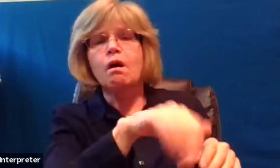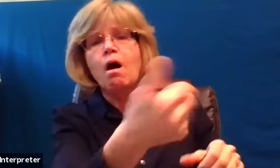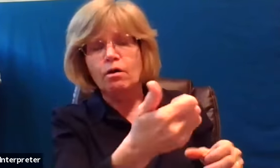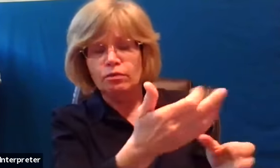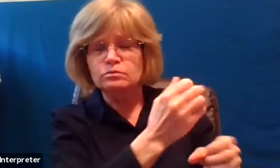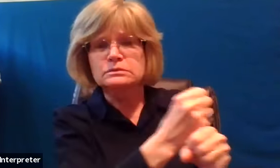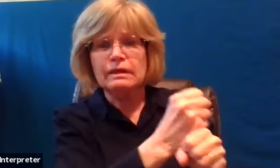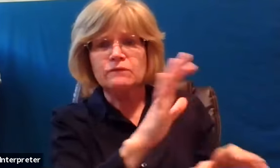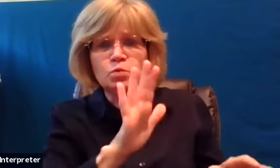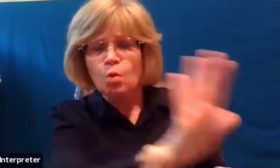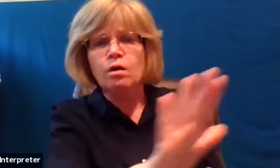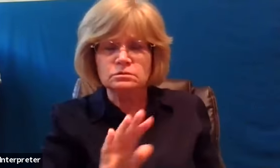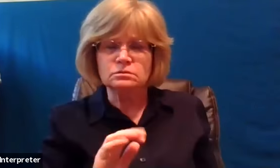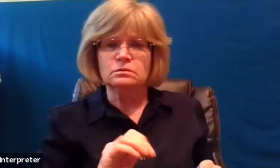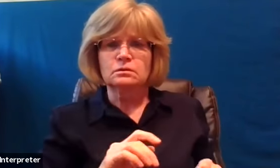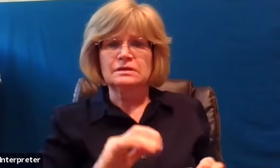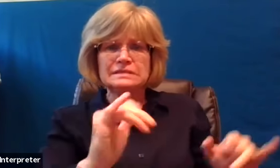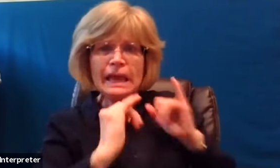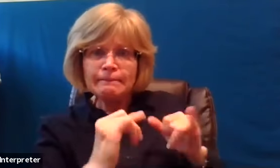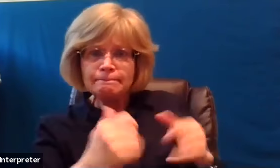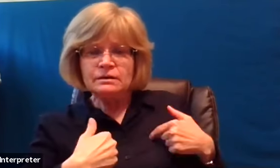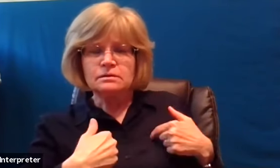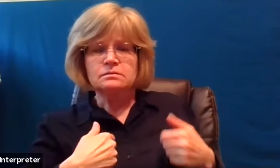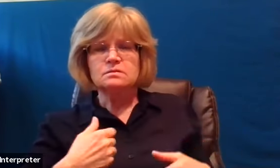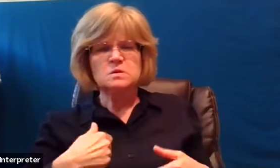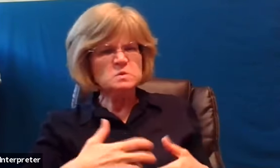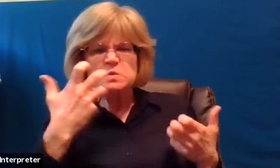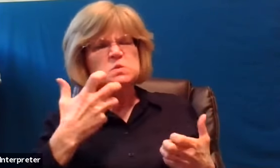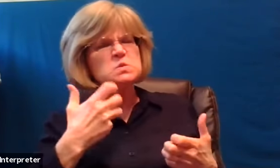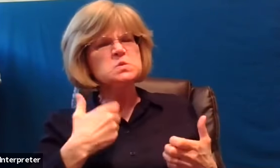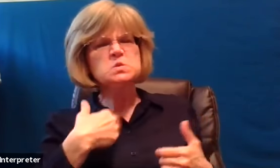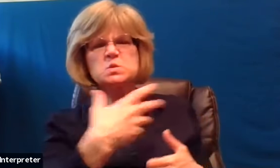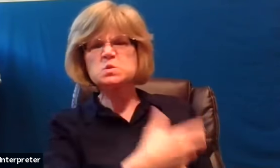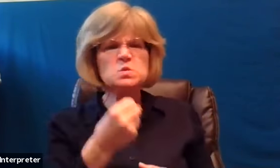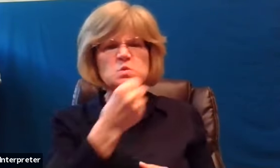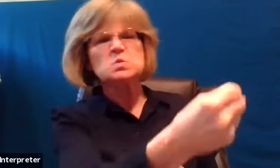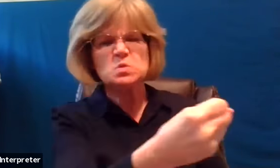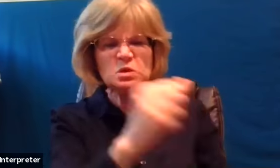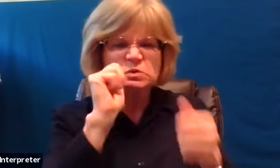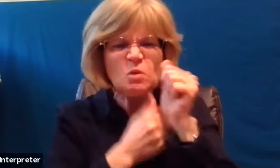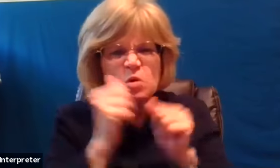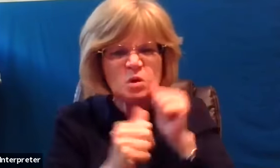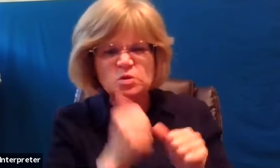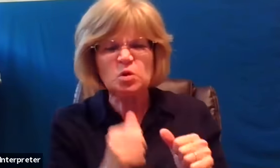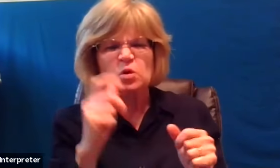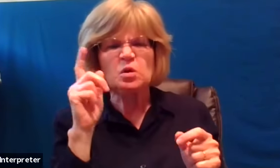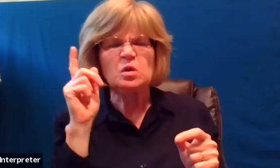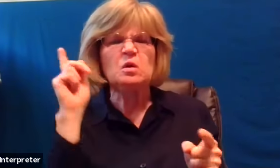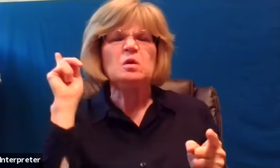anger his lord handed him over to be tortured until he would pay his entire